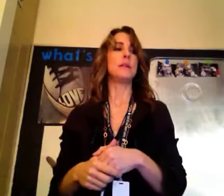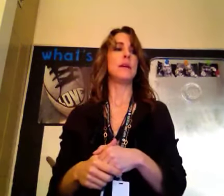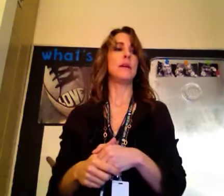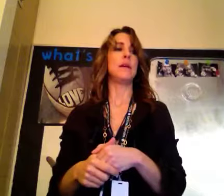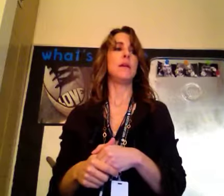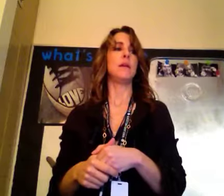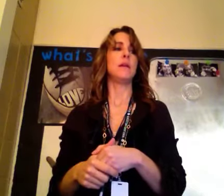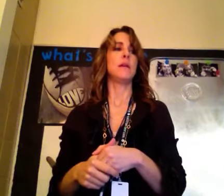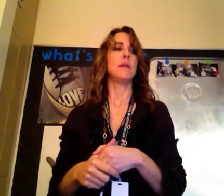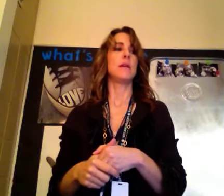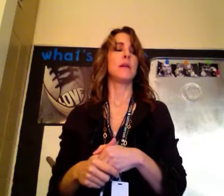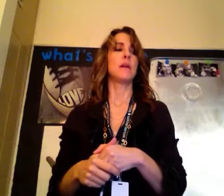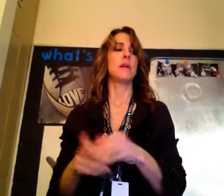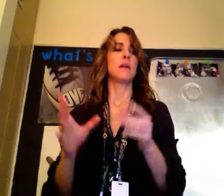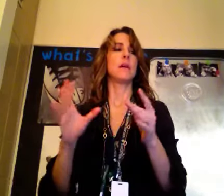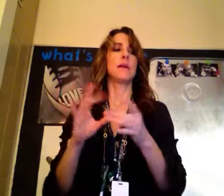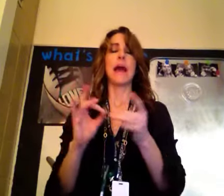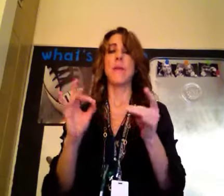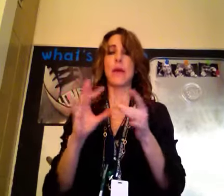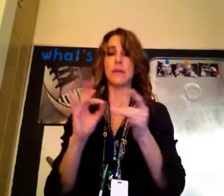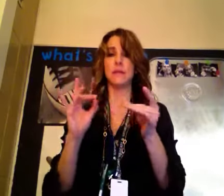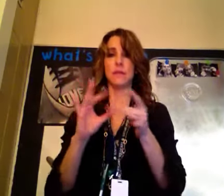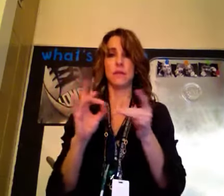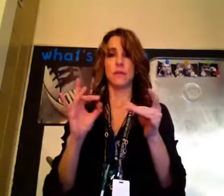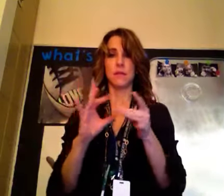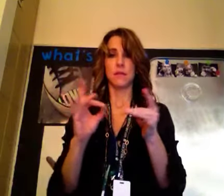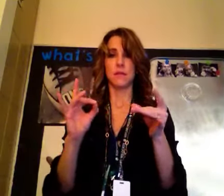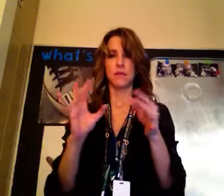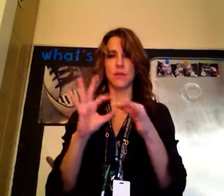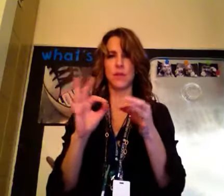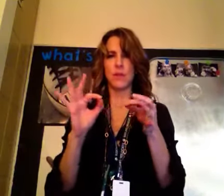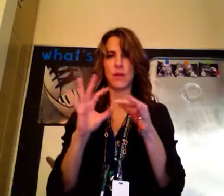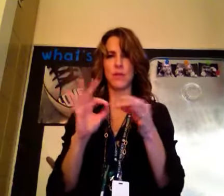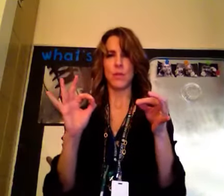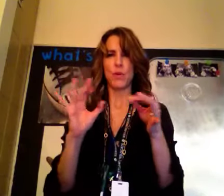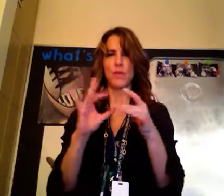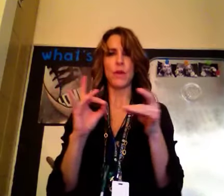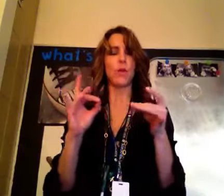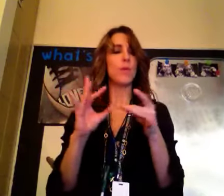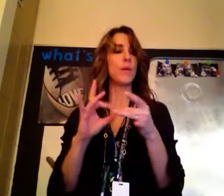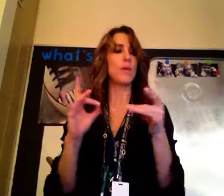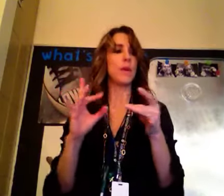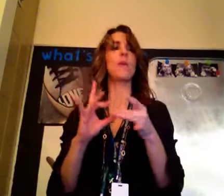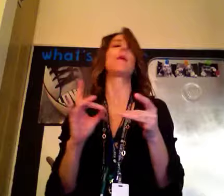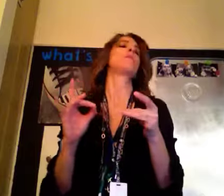did comment, which can be done with pointer finger or middle finger and thumb.